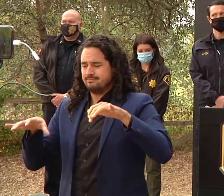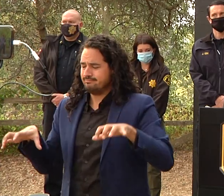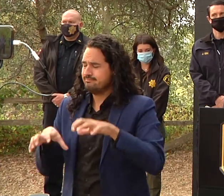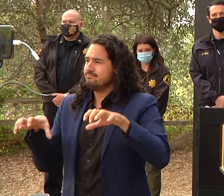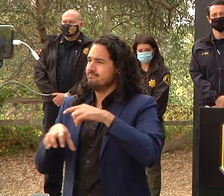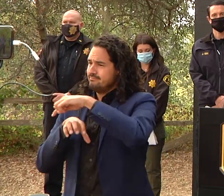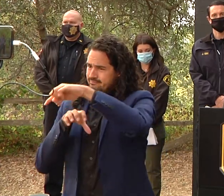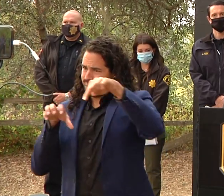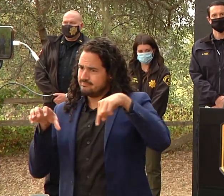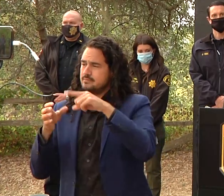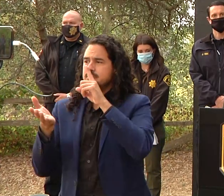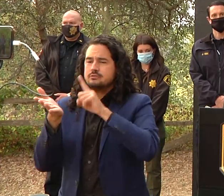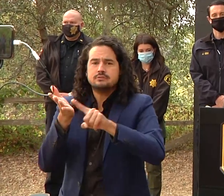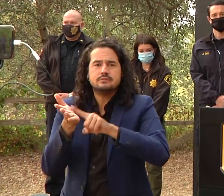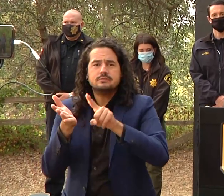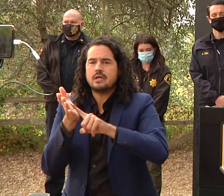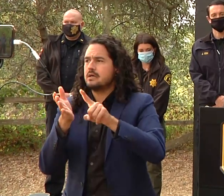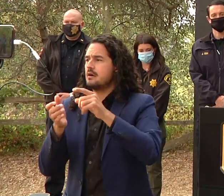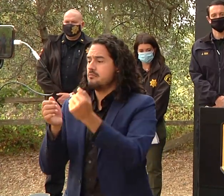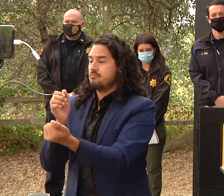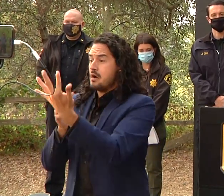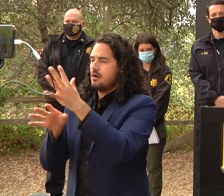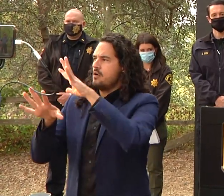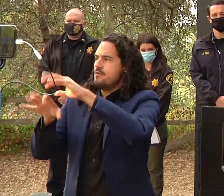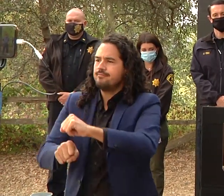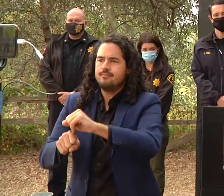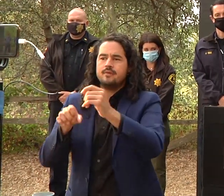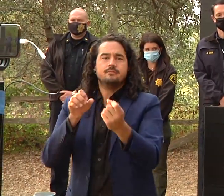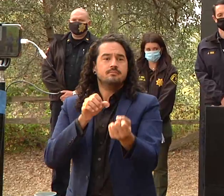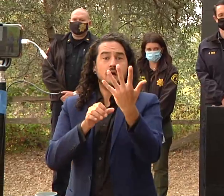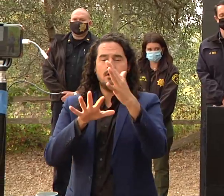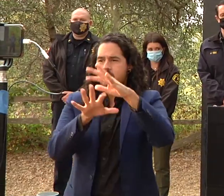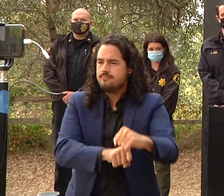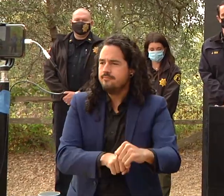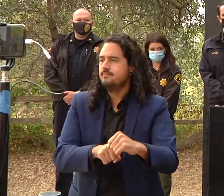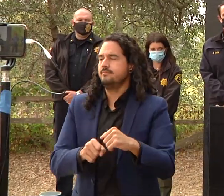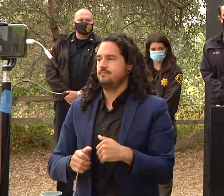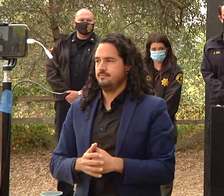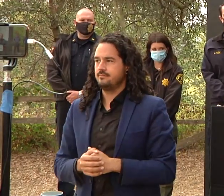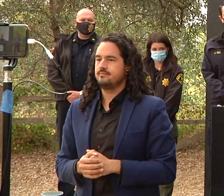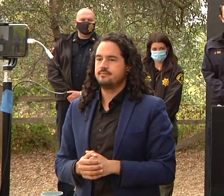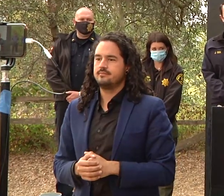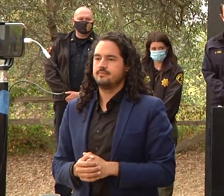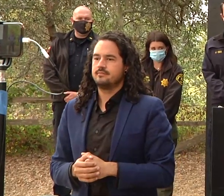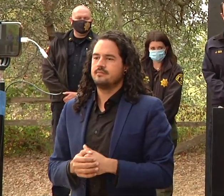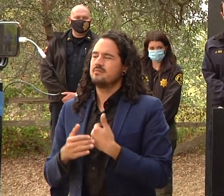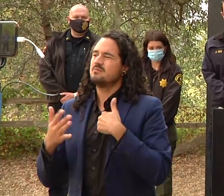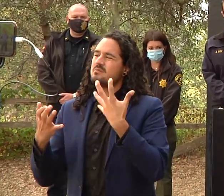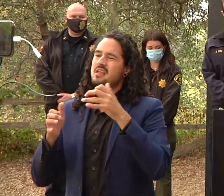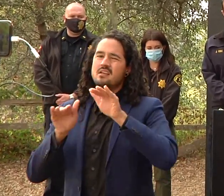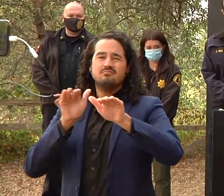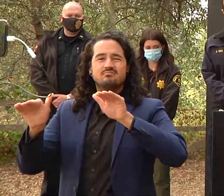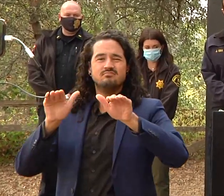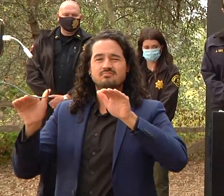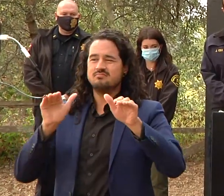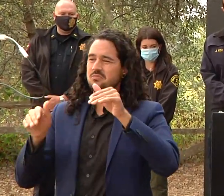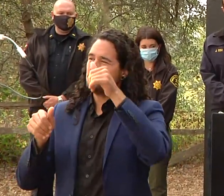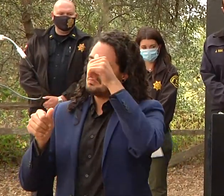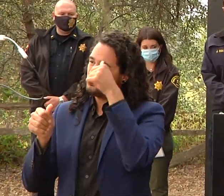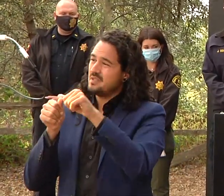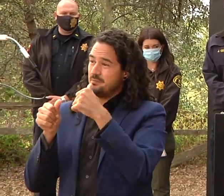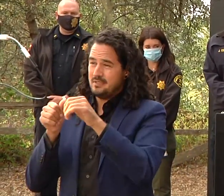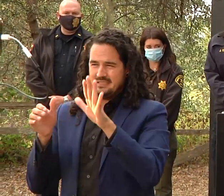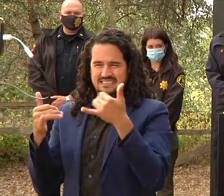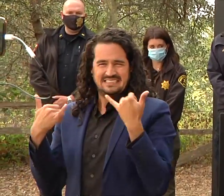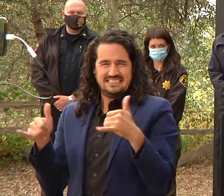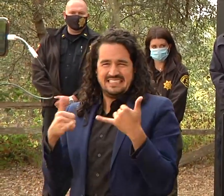mopped up appropriately and that those situations are mitigated i just do want to remind everybody that we are still very early in our fire season